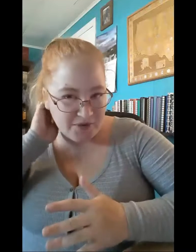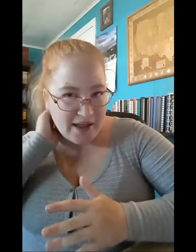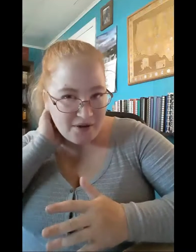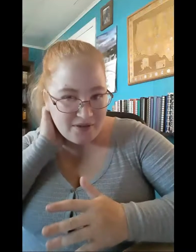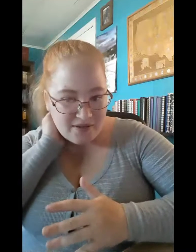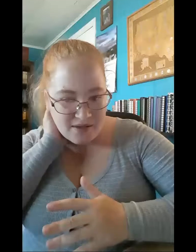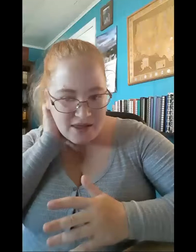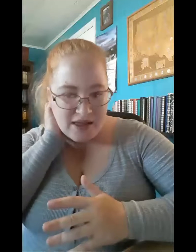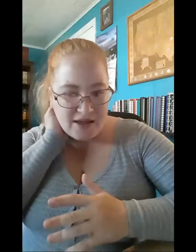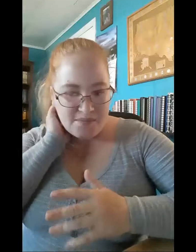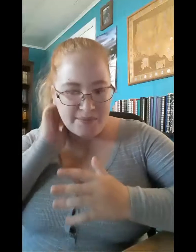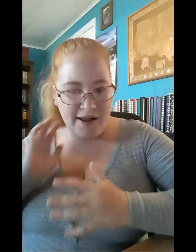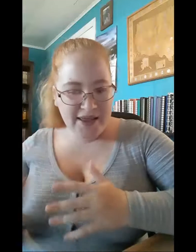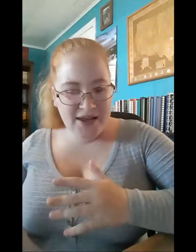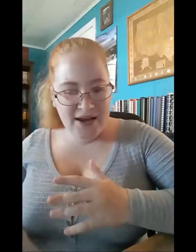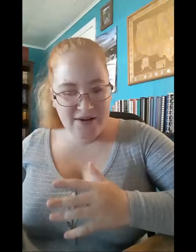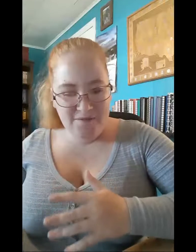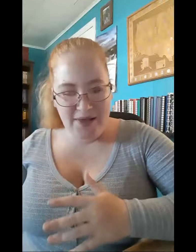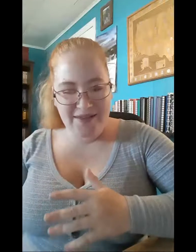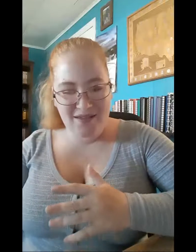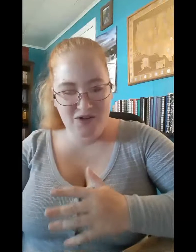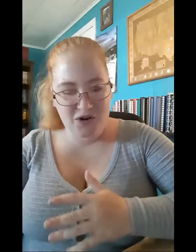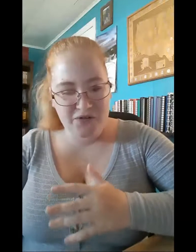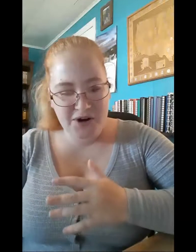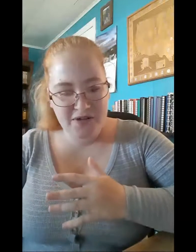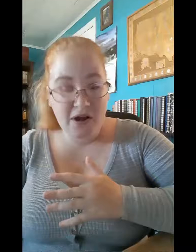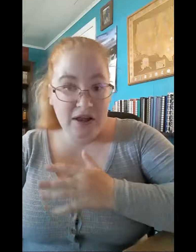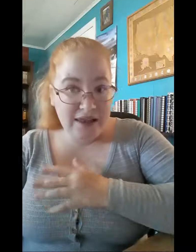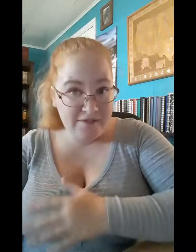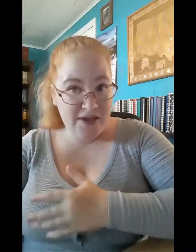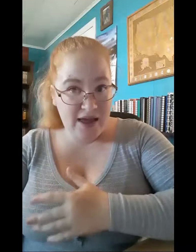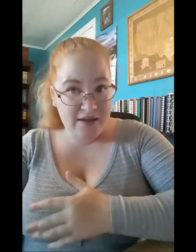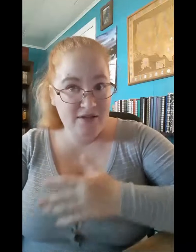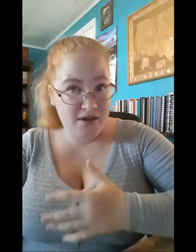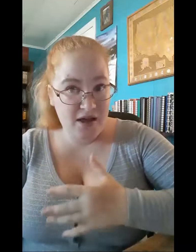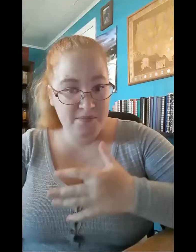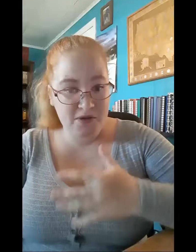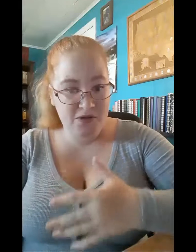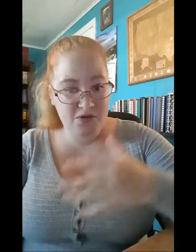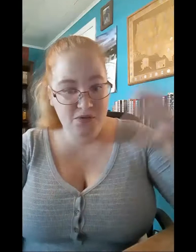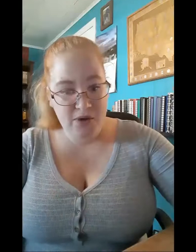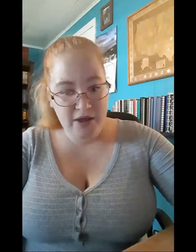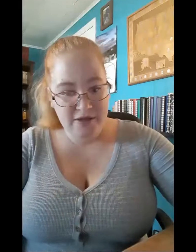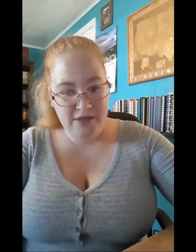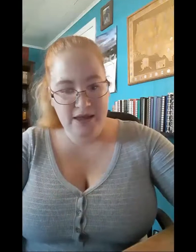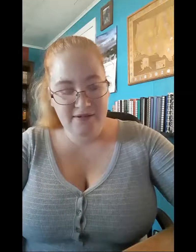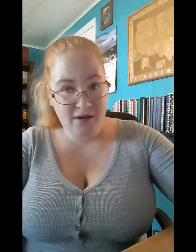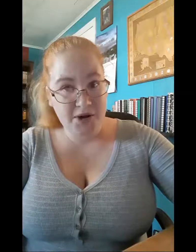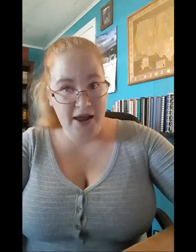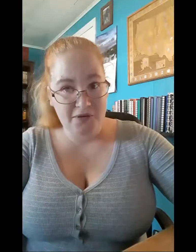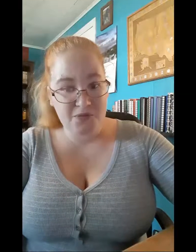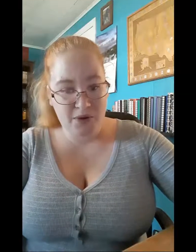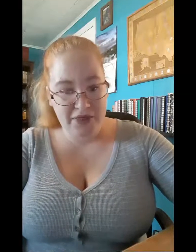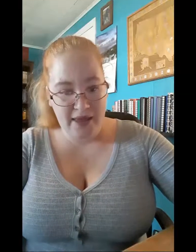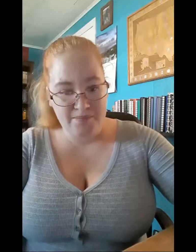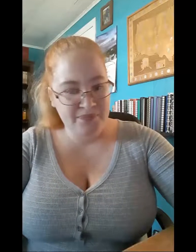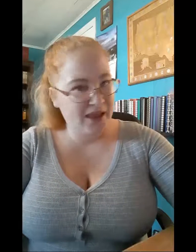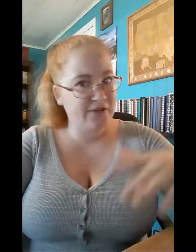around, Brian invites his girlfriend Olivia to come to the summer house with them. And